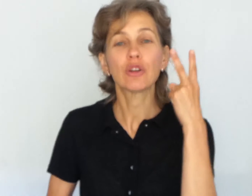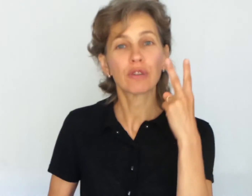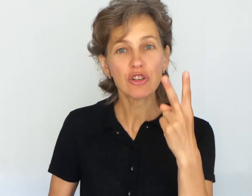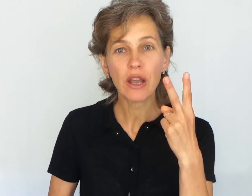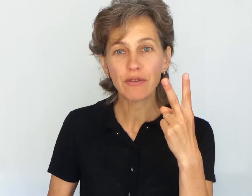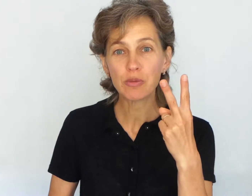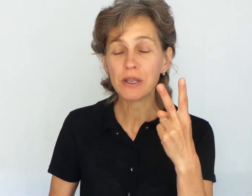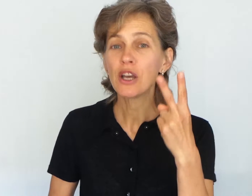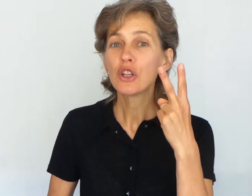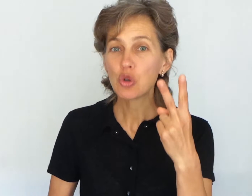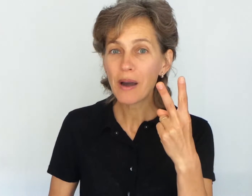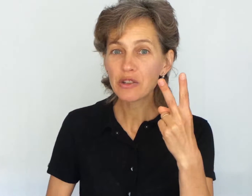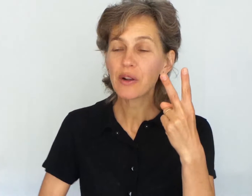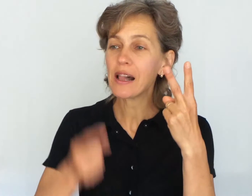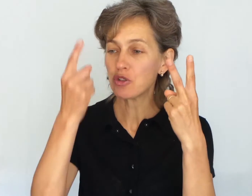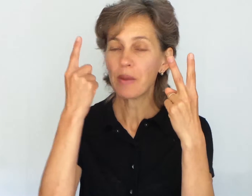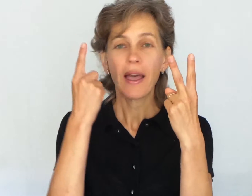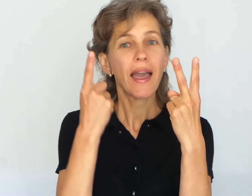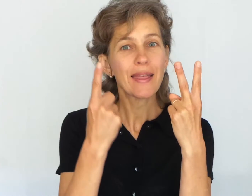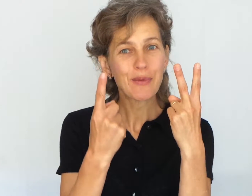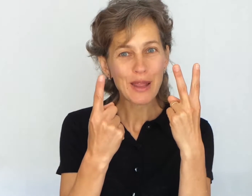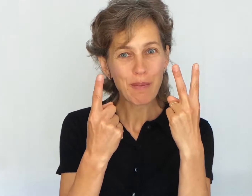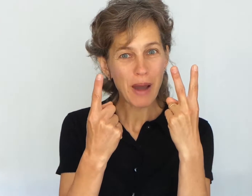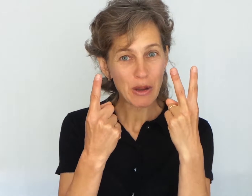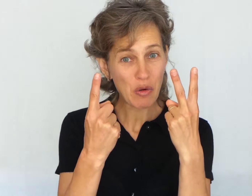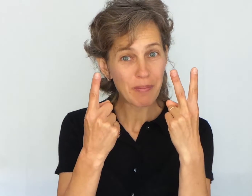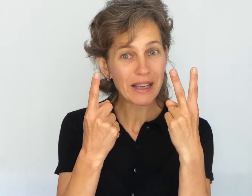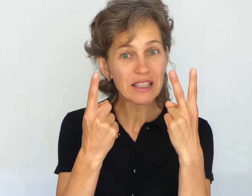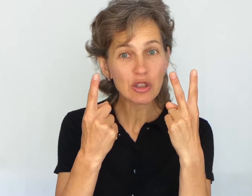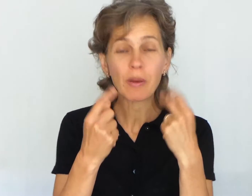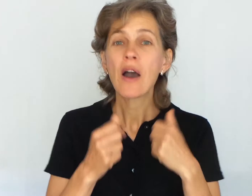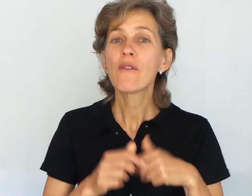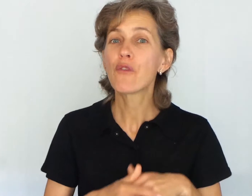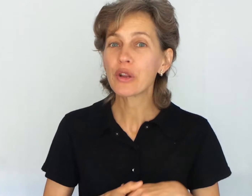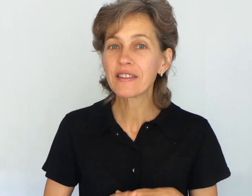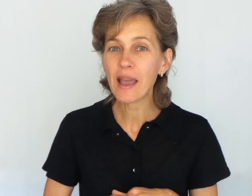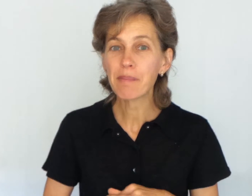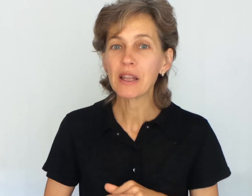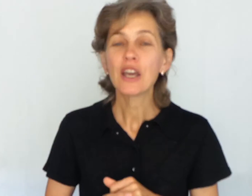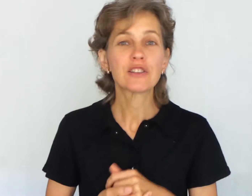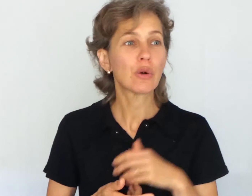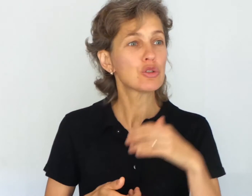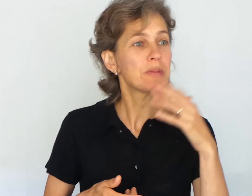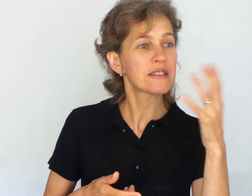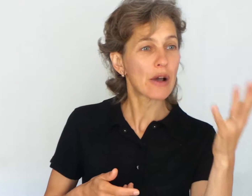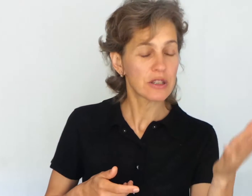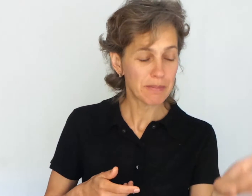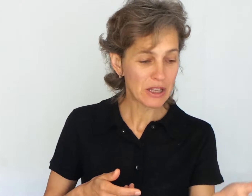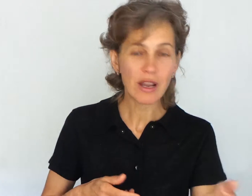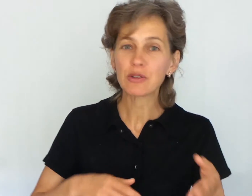The ratio have to be two parts of calcium and one part of magnesium. For example, it's going to be 1000 mg of